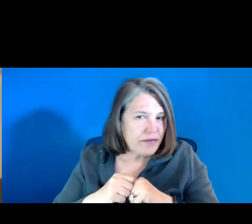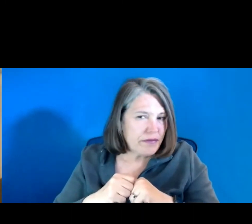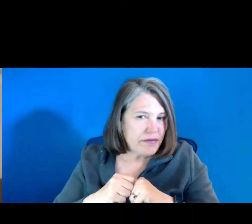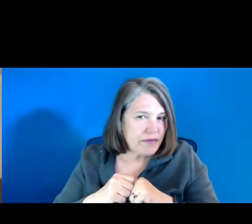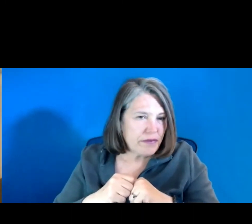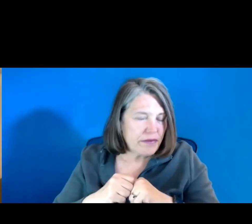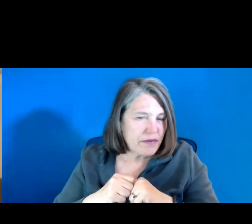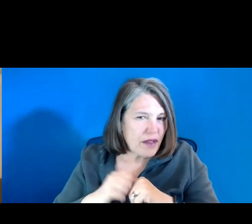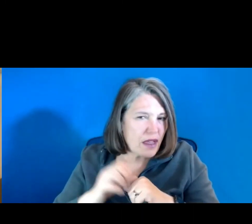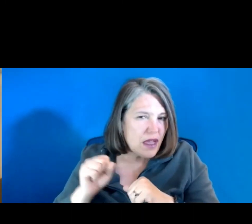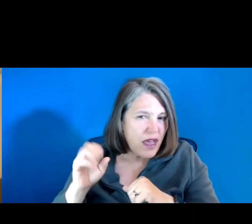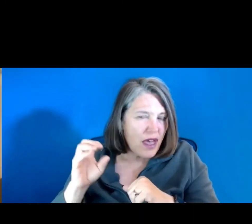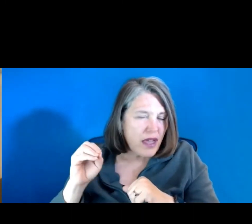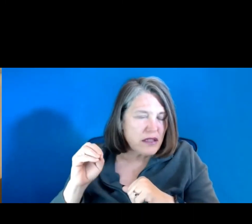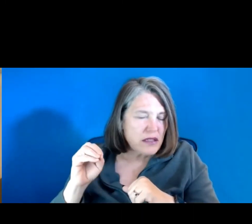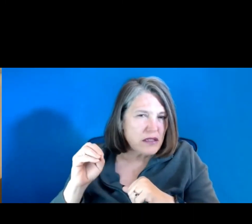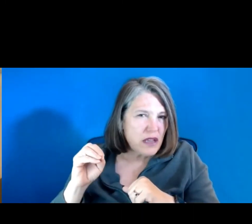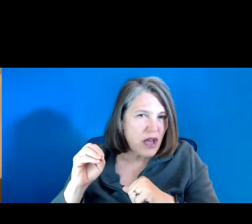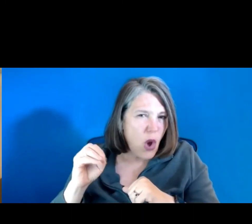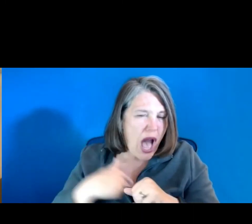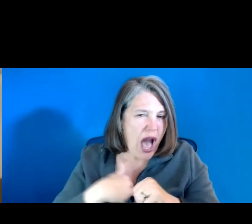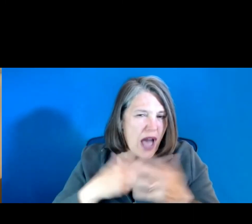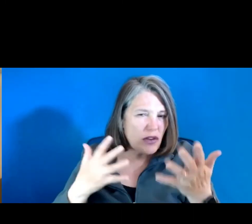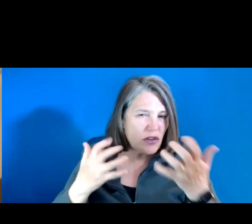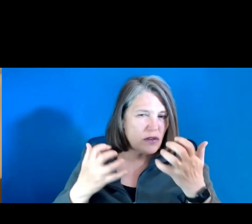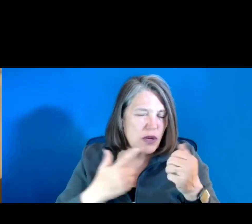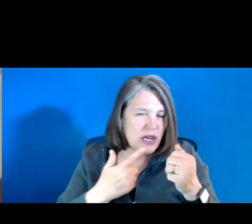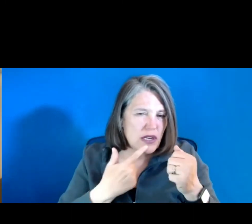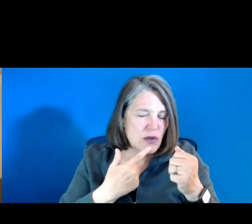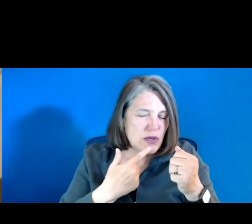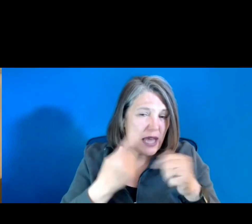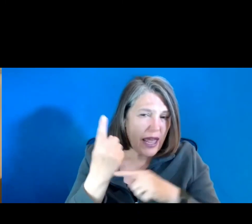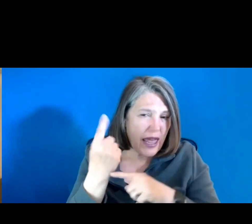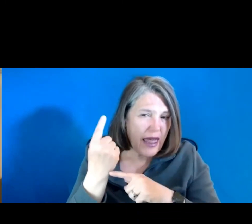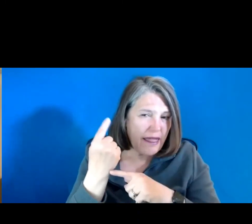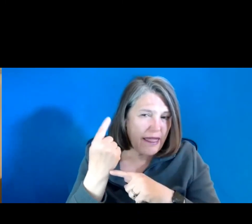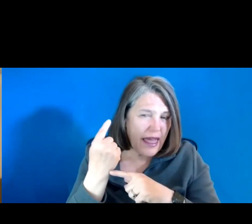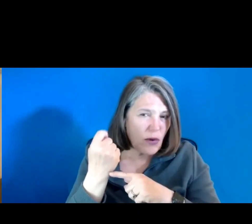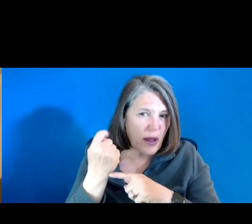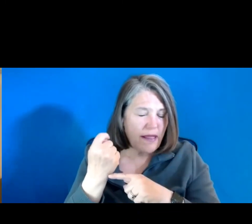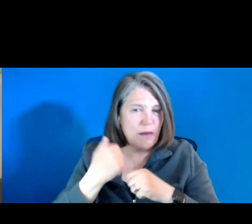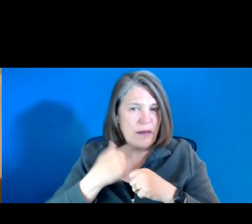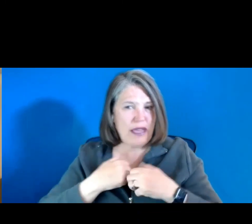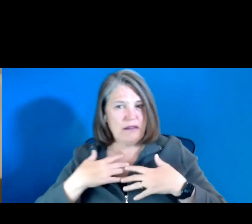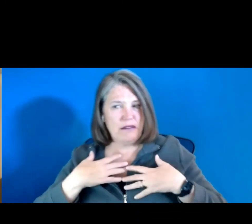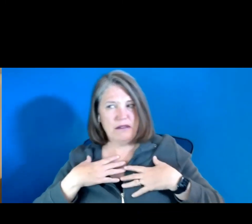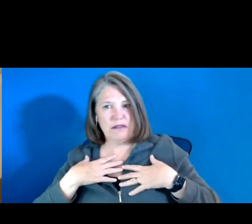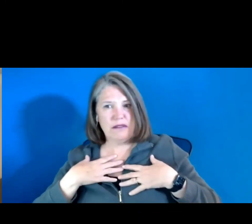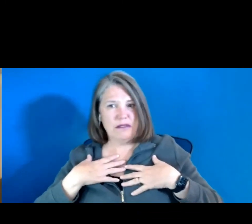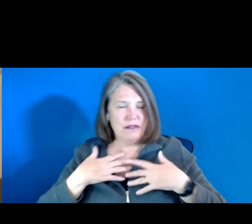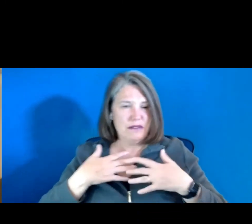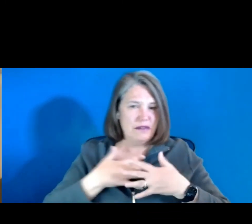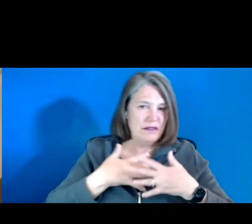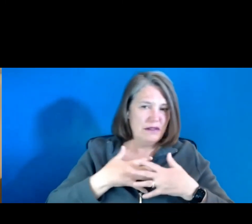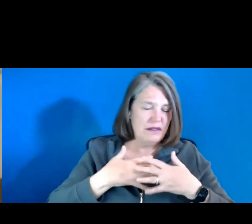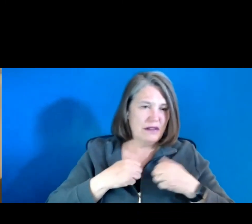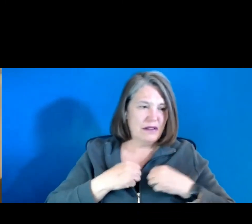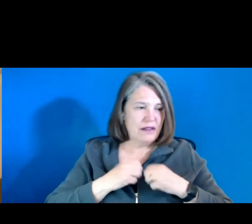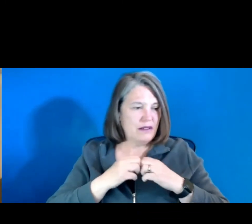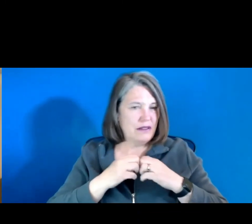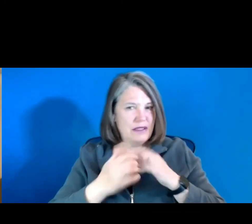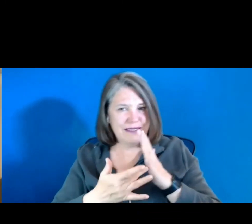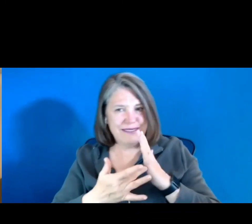Right. And so I just wanted to say, um, last year was a bit intimidating considering all the, uh, technological kind of